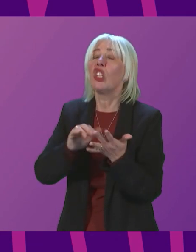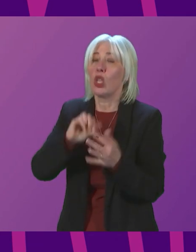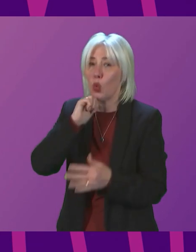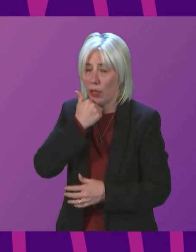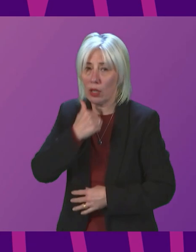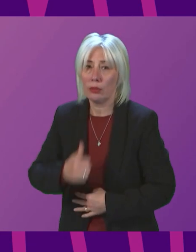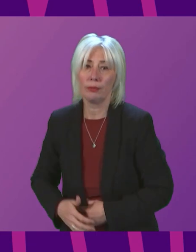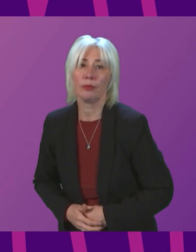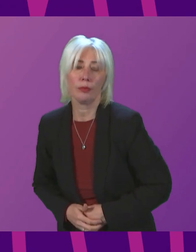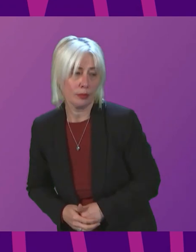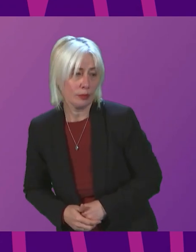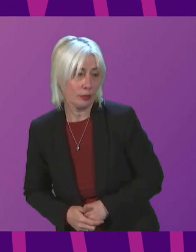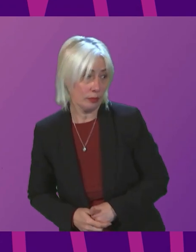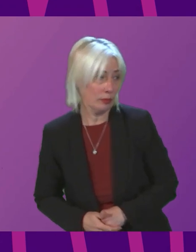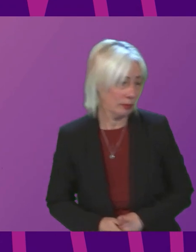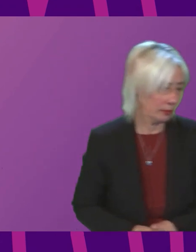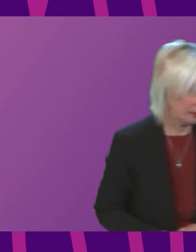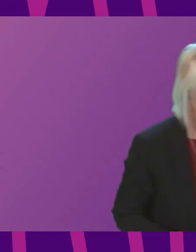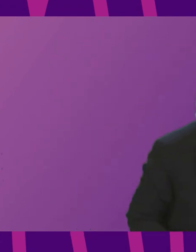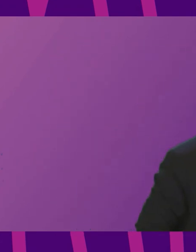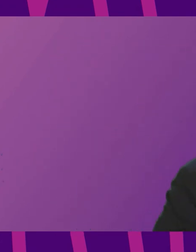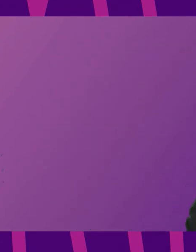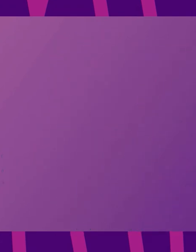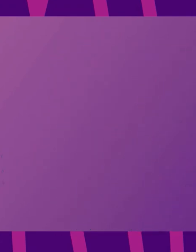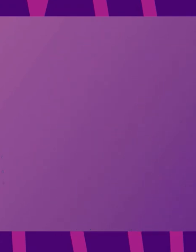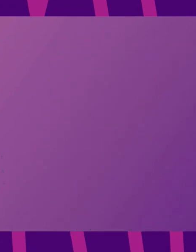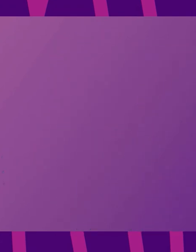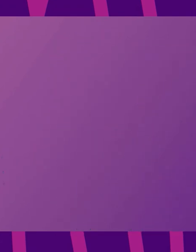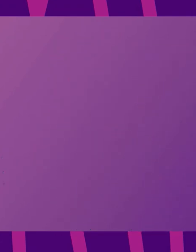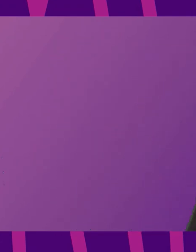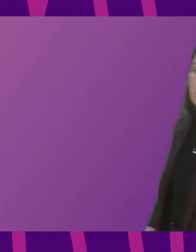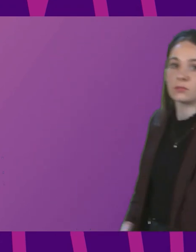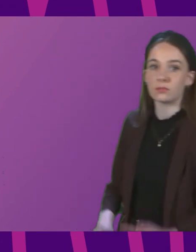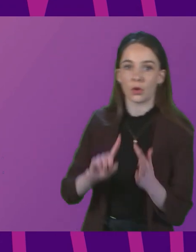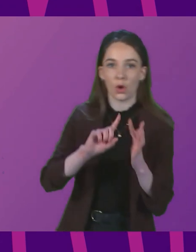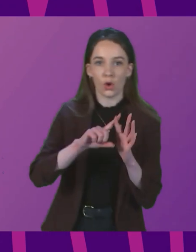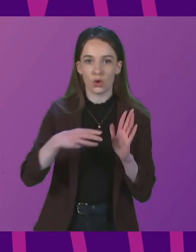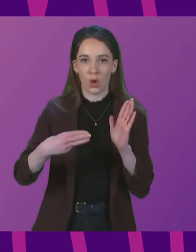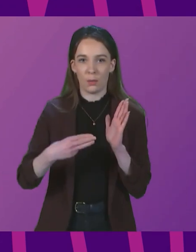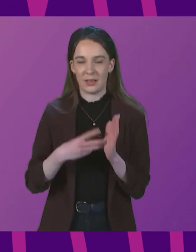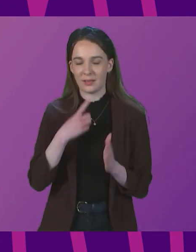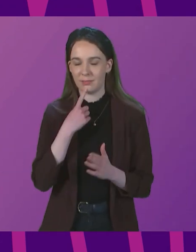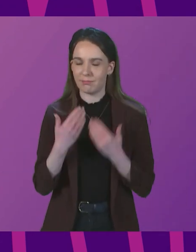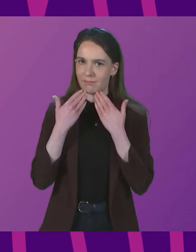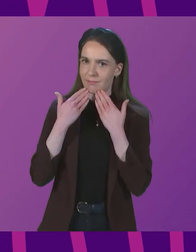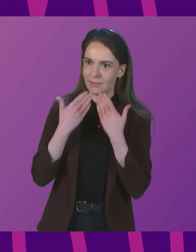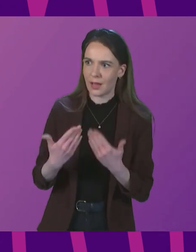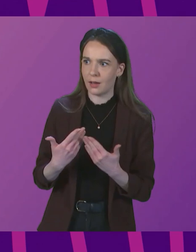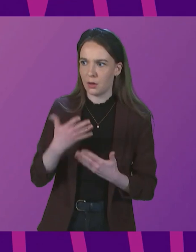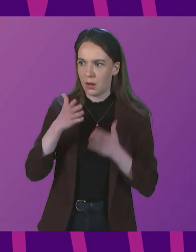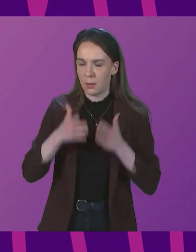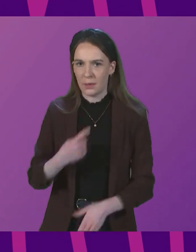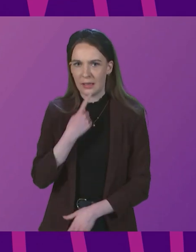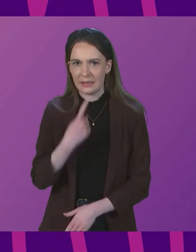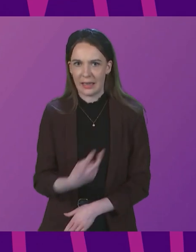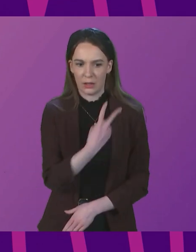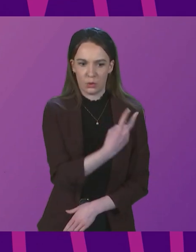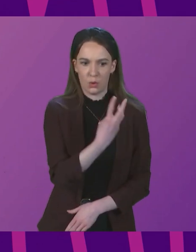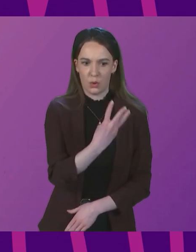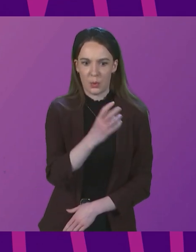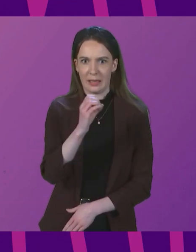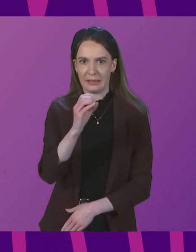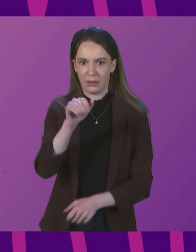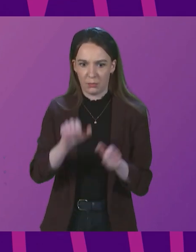John Mason to be followed by Paul O'Kane. Thank you. I have to confess that the 2,300 people in hospital does